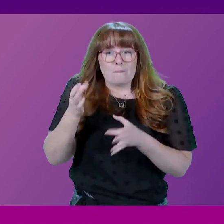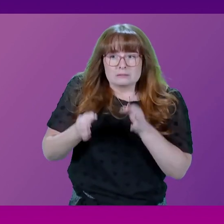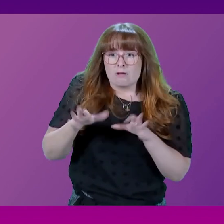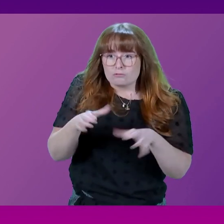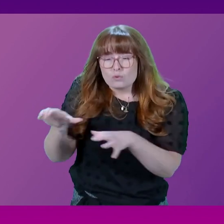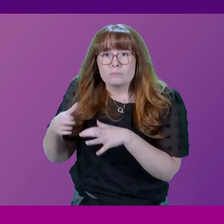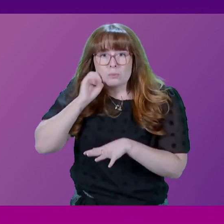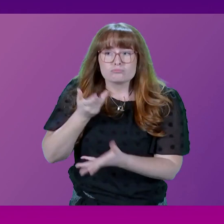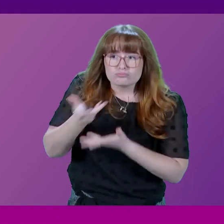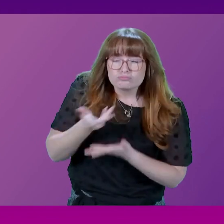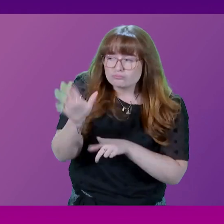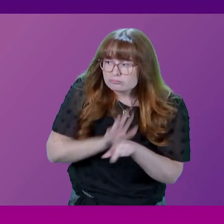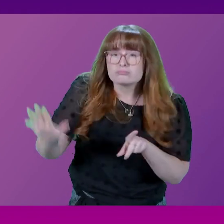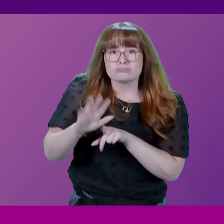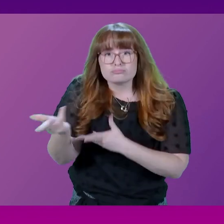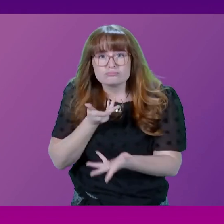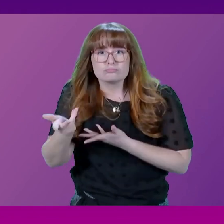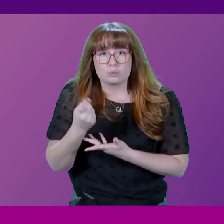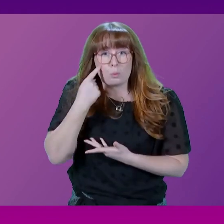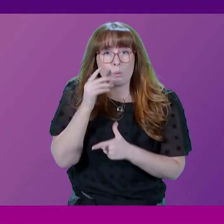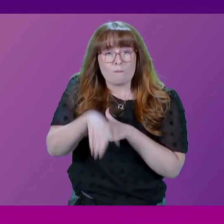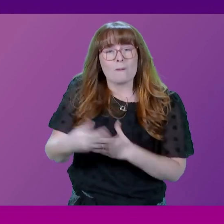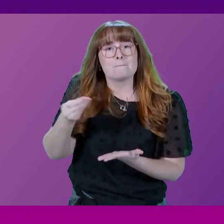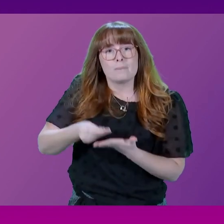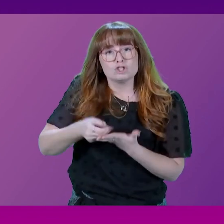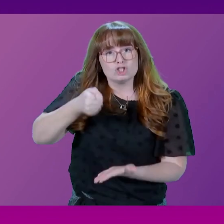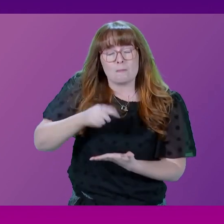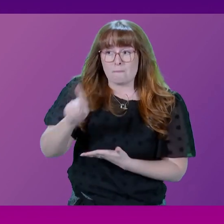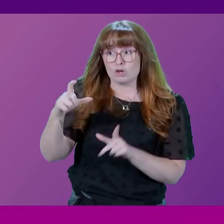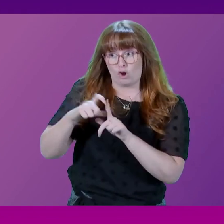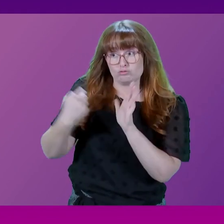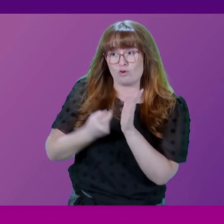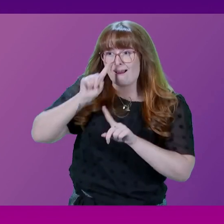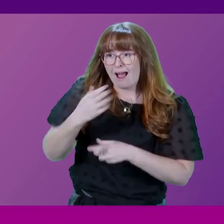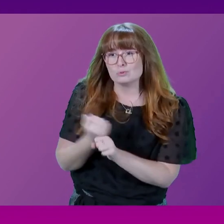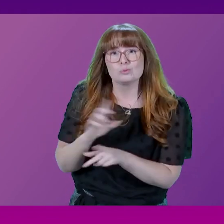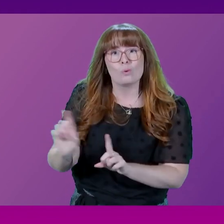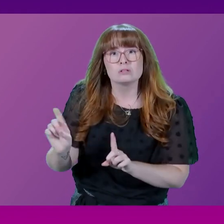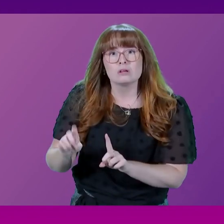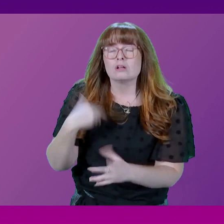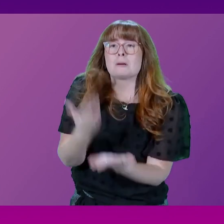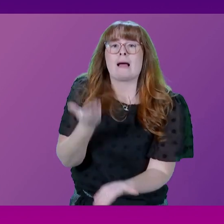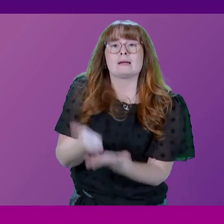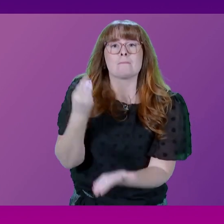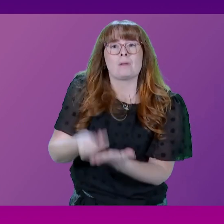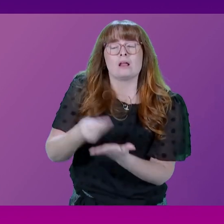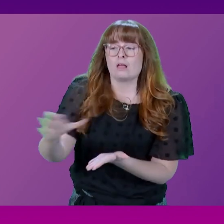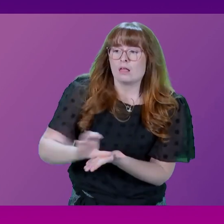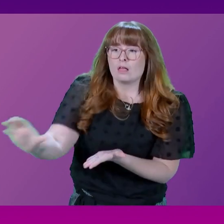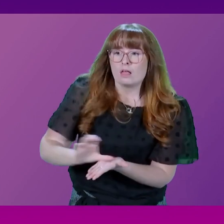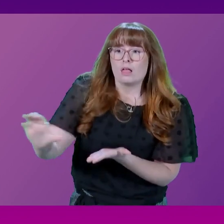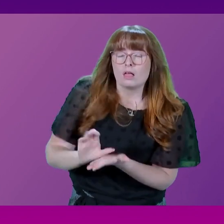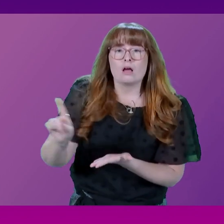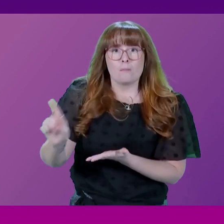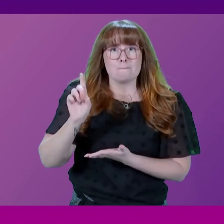right across the chamber in relation to the budget. But what Douglas Ross cannot do is demand more money is spent and at the same time